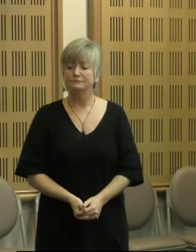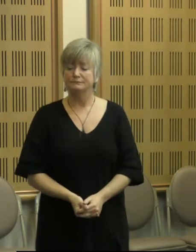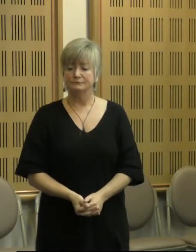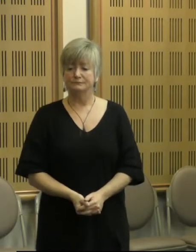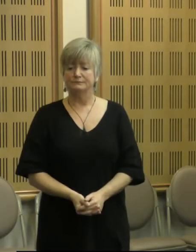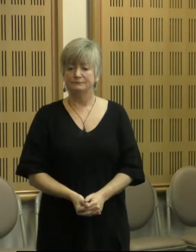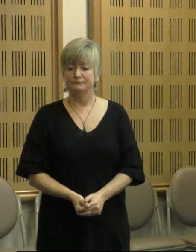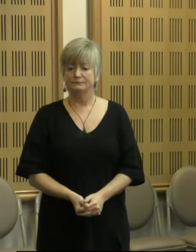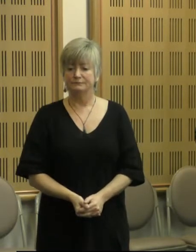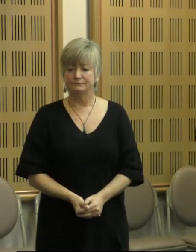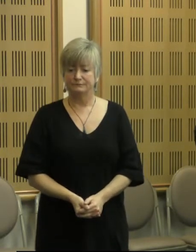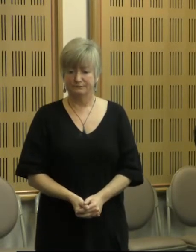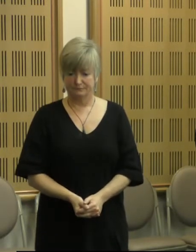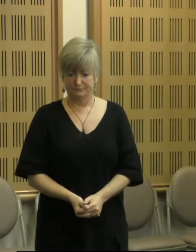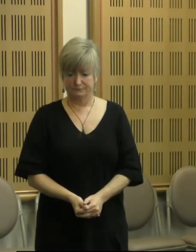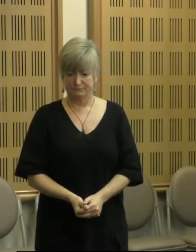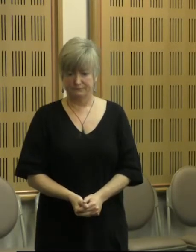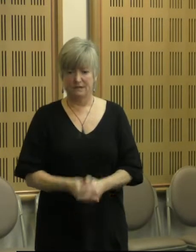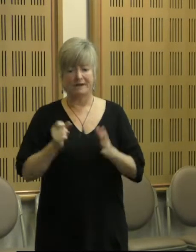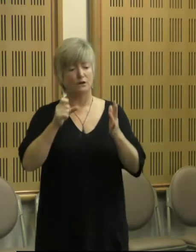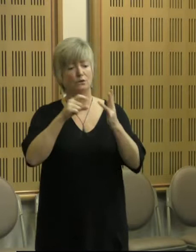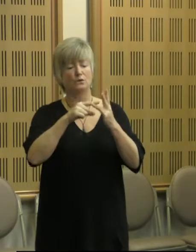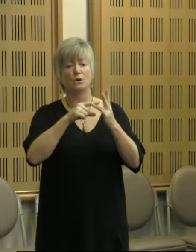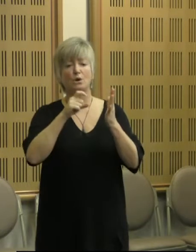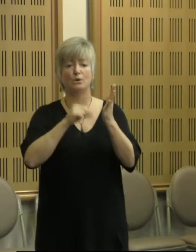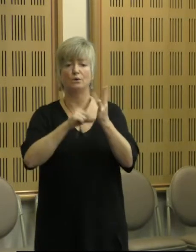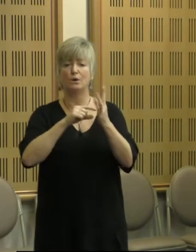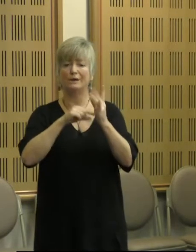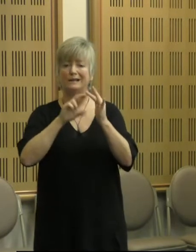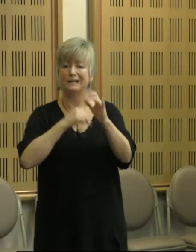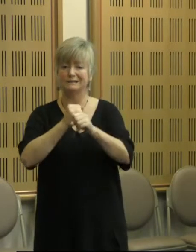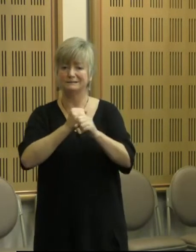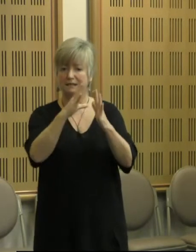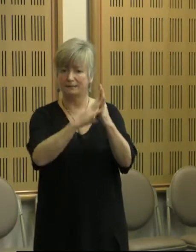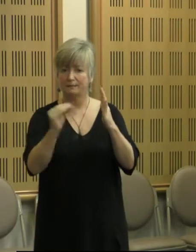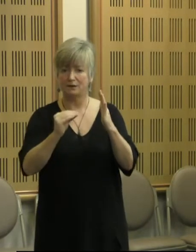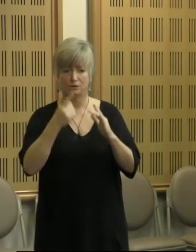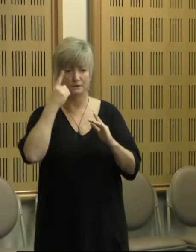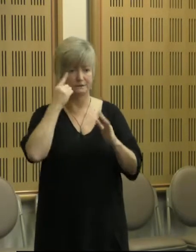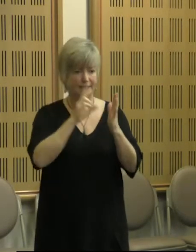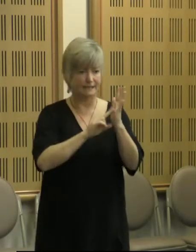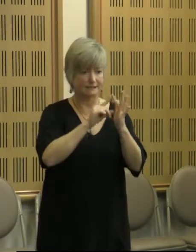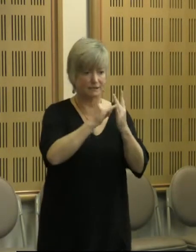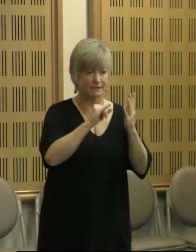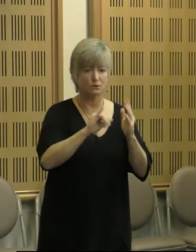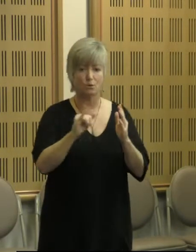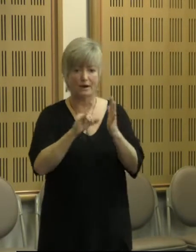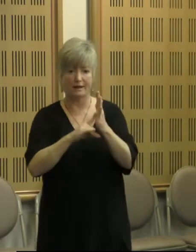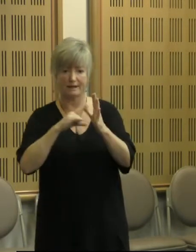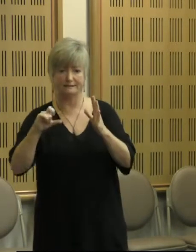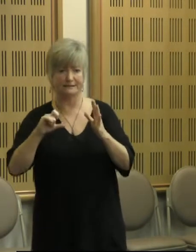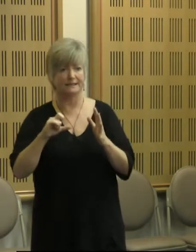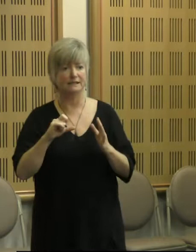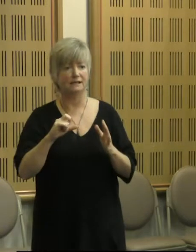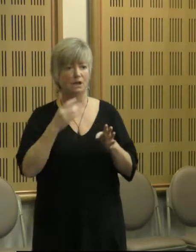There's a co-locating model, which for example now sees the NDIS or LACs working